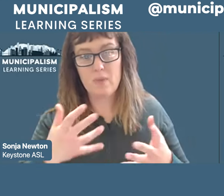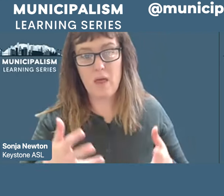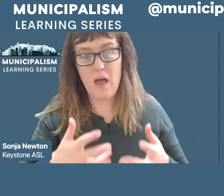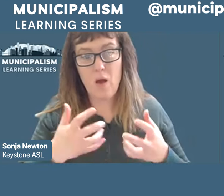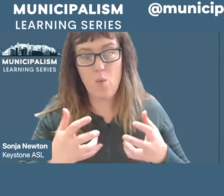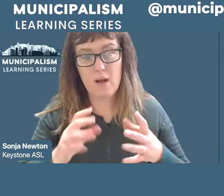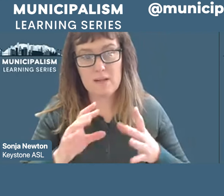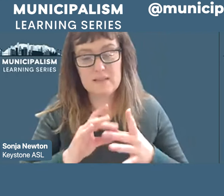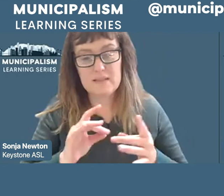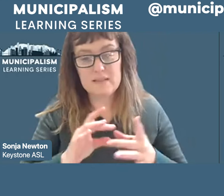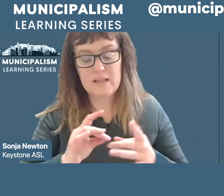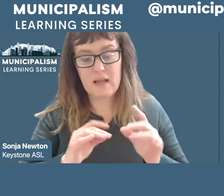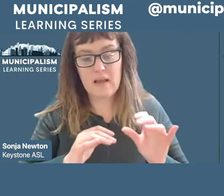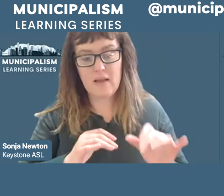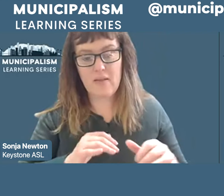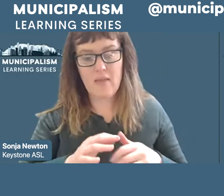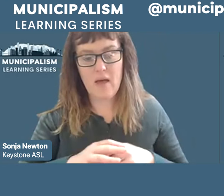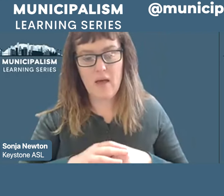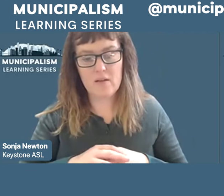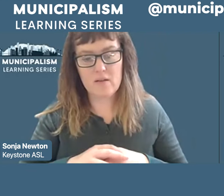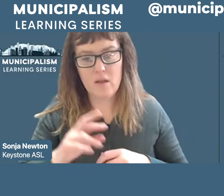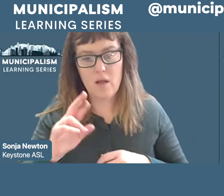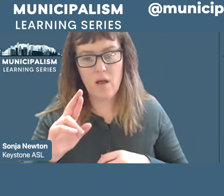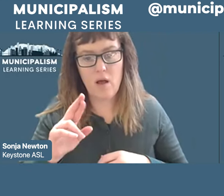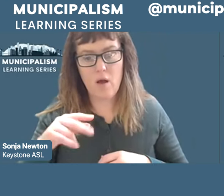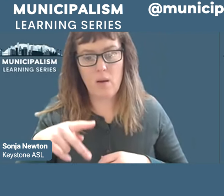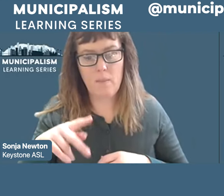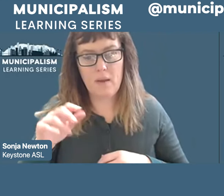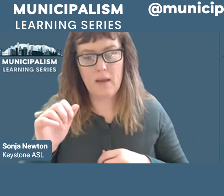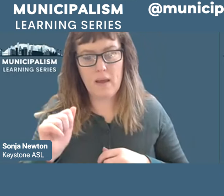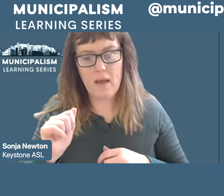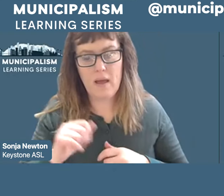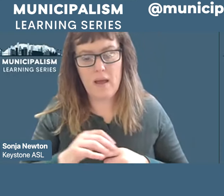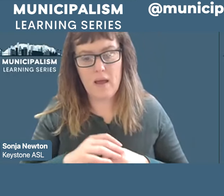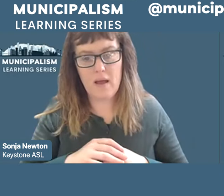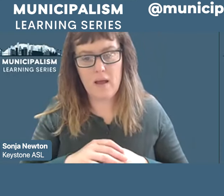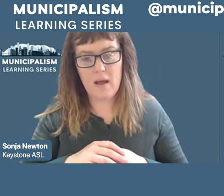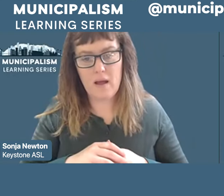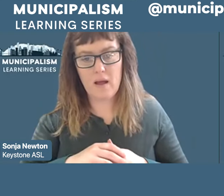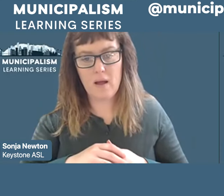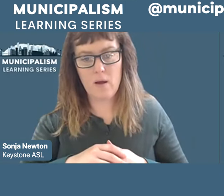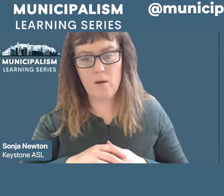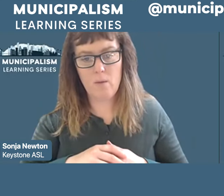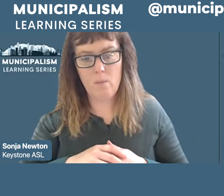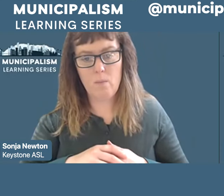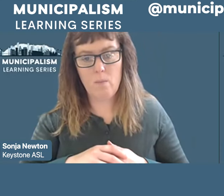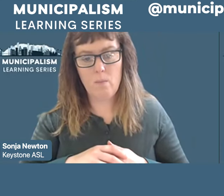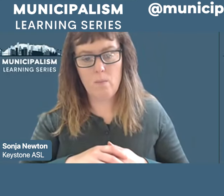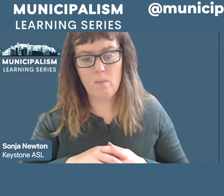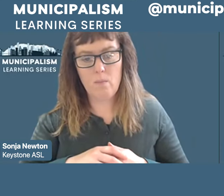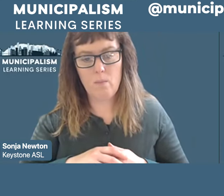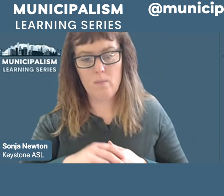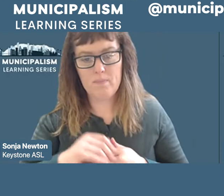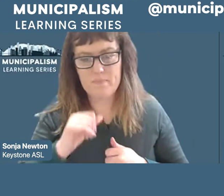RPA is an organization that is not just it shows every two years in